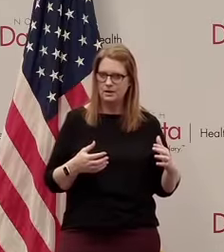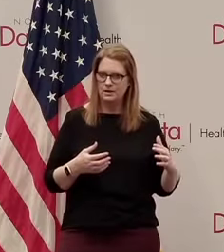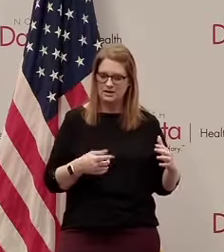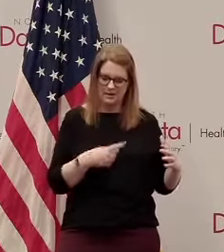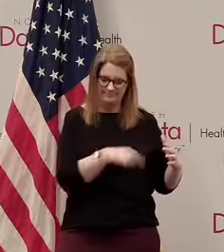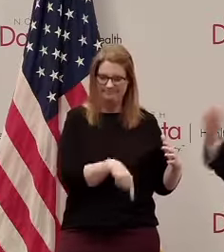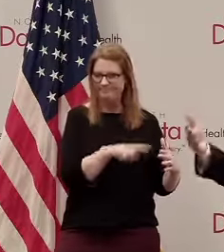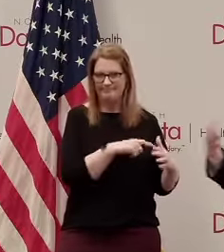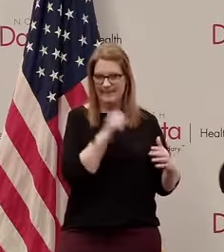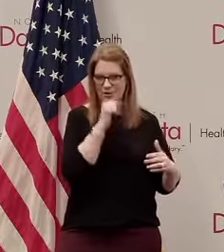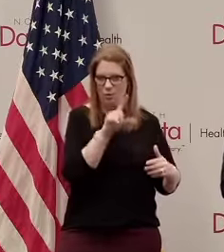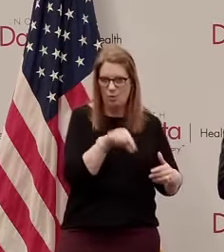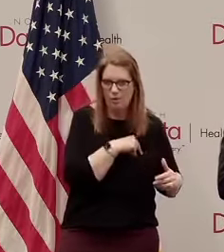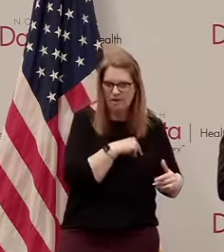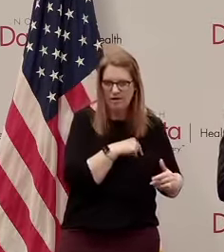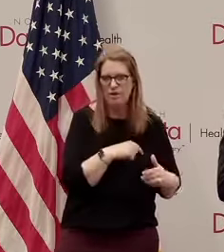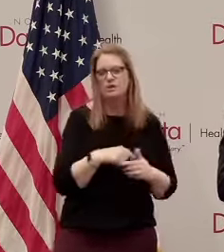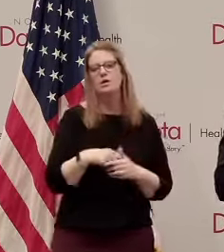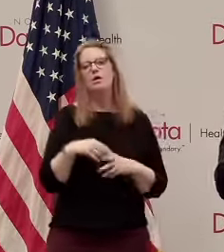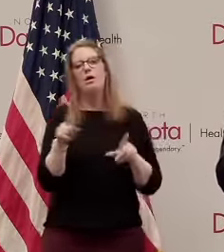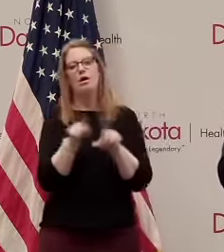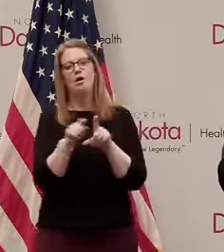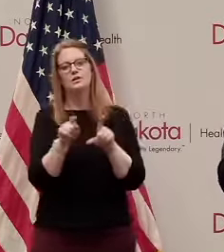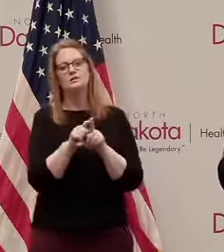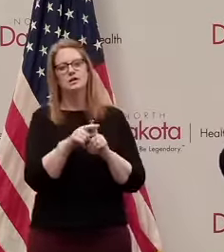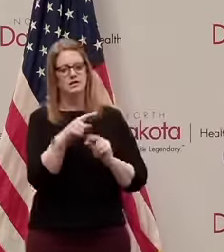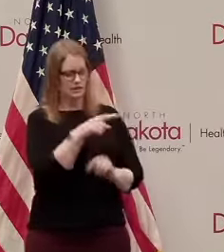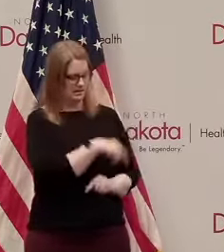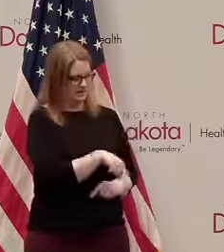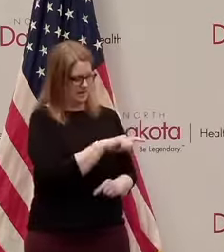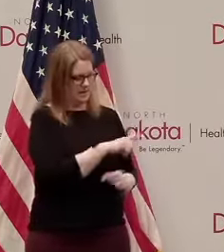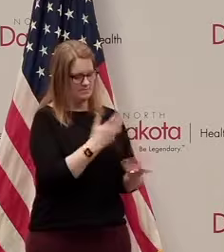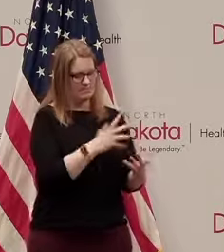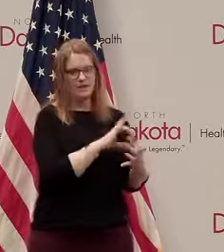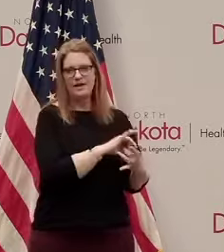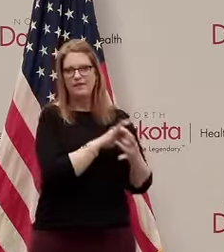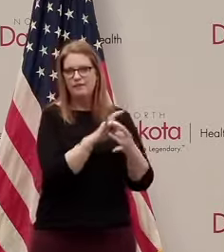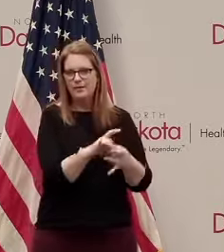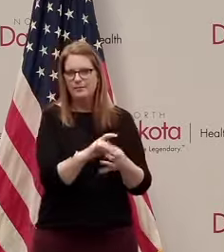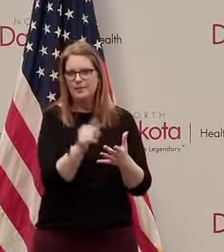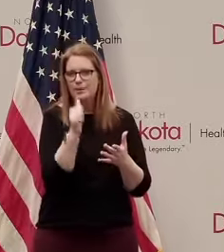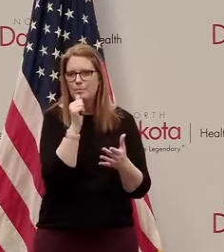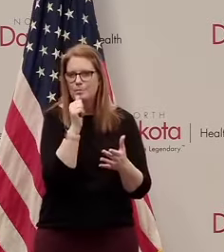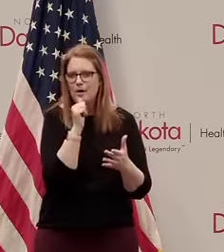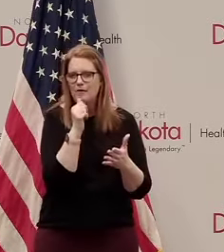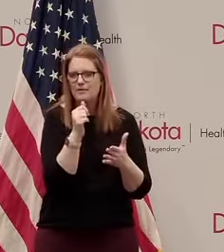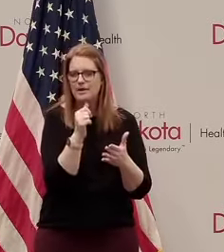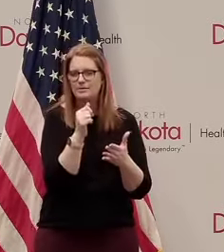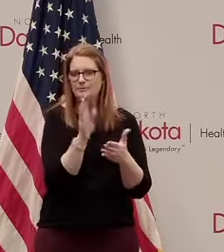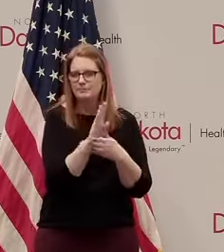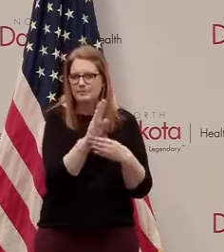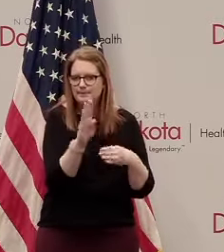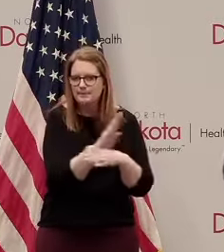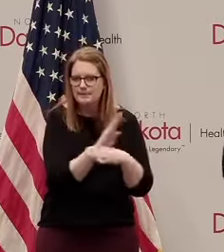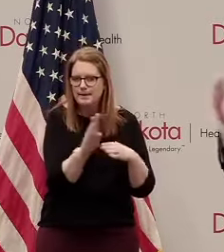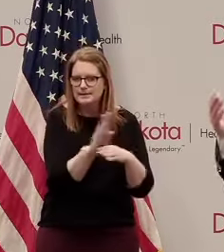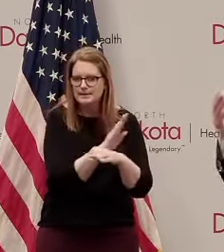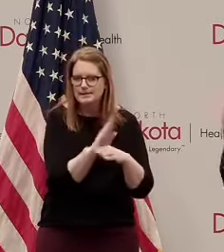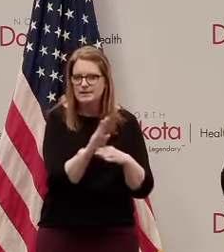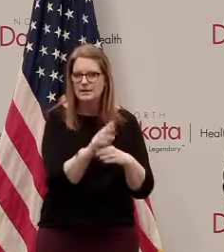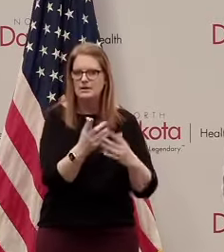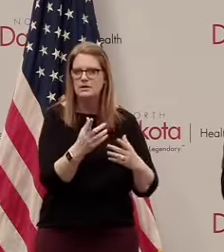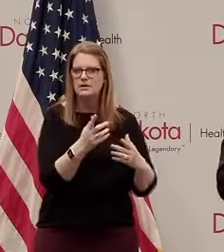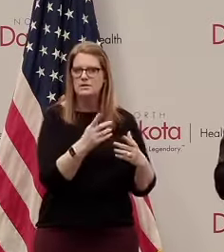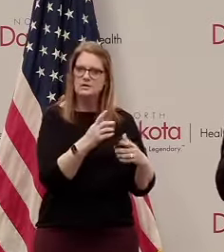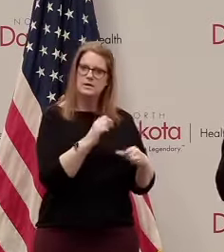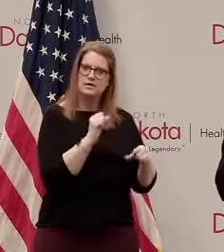thing that kicks out a lot of our companies from the other programs is the fact that they are affiliated with private equity firms and that means that their their employee